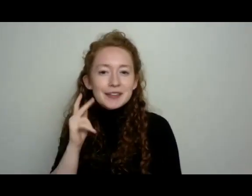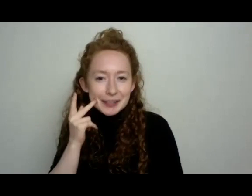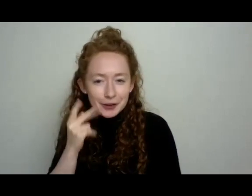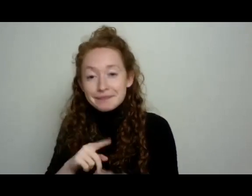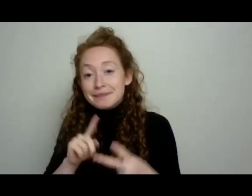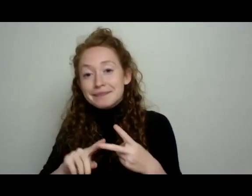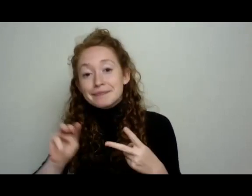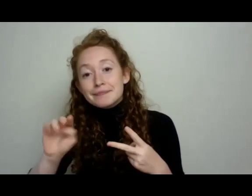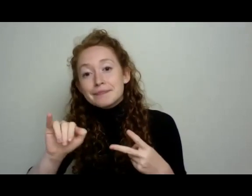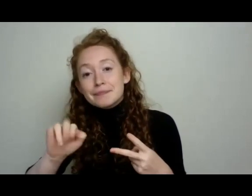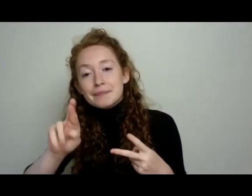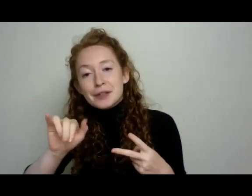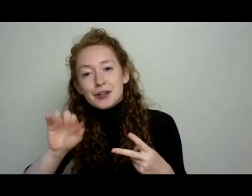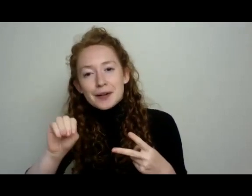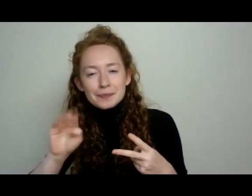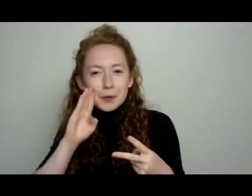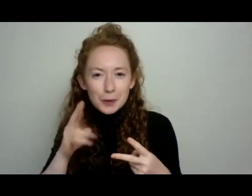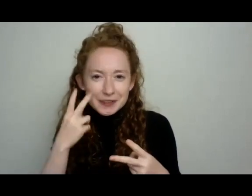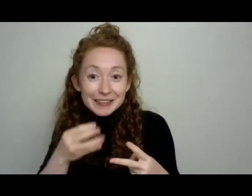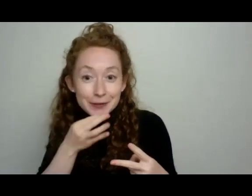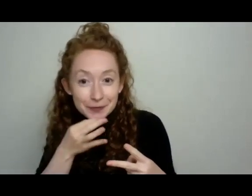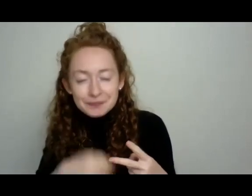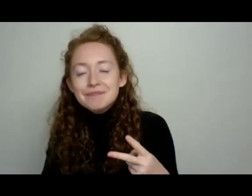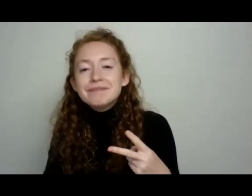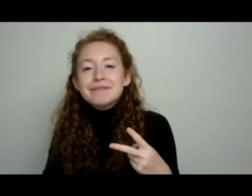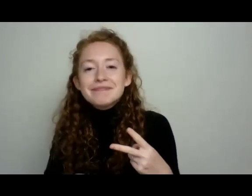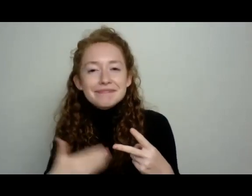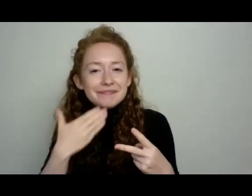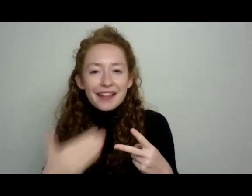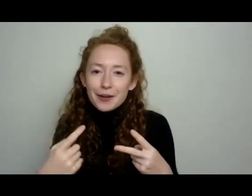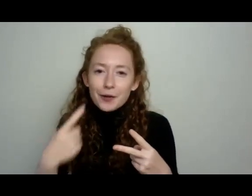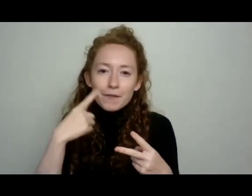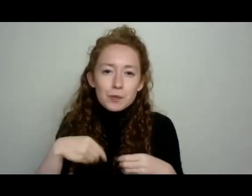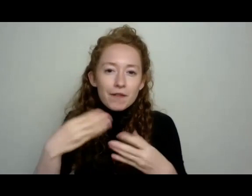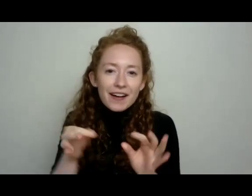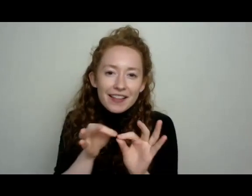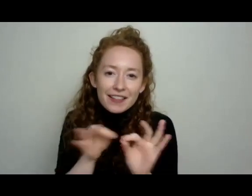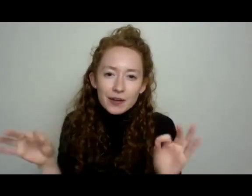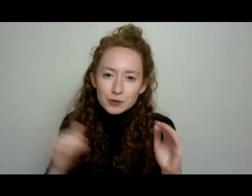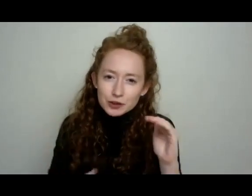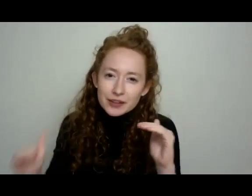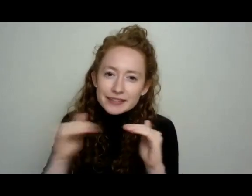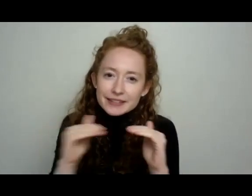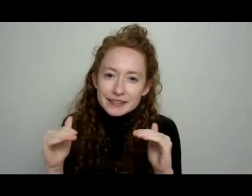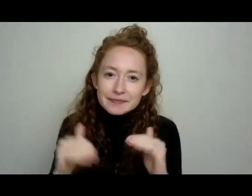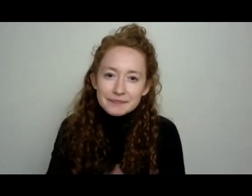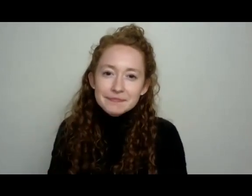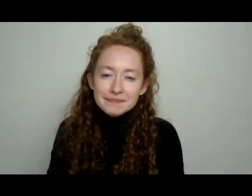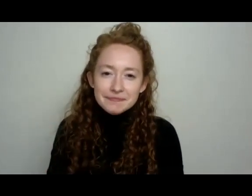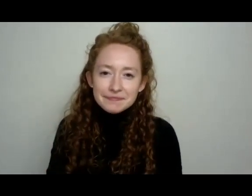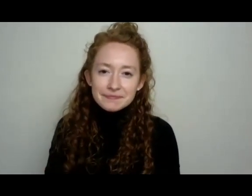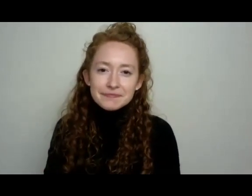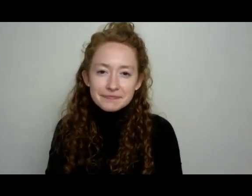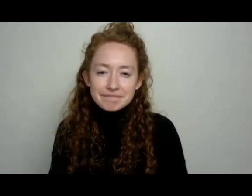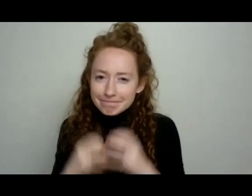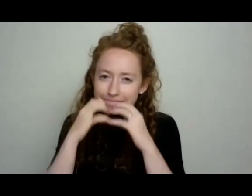Lerner, who we will see and celebrate so soon. Thank you for bringing Kira and Miriam your joy